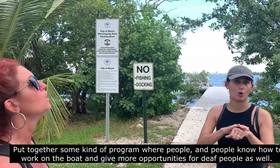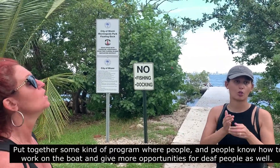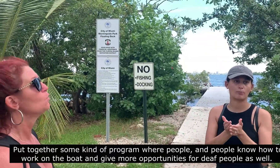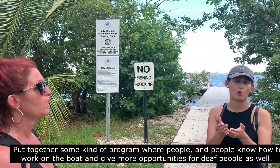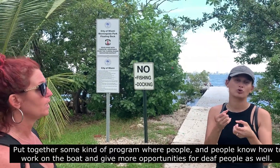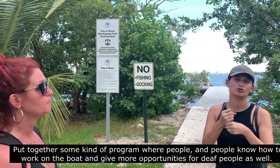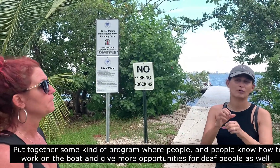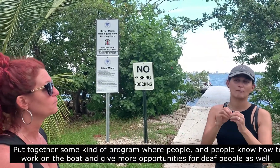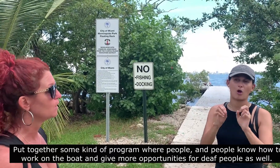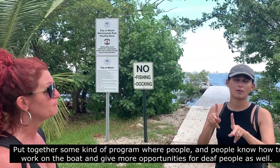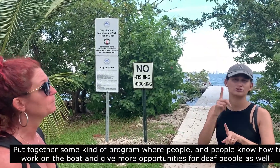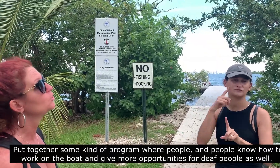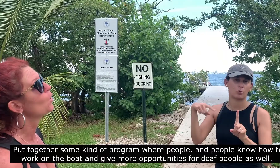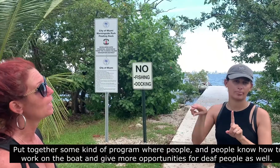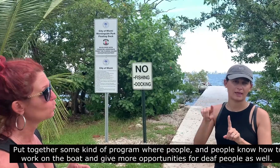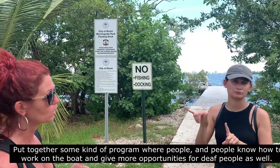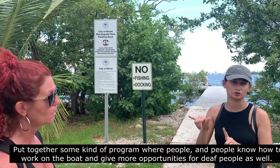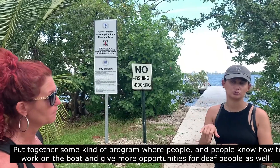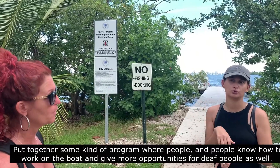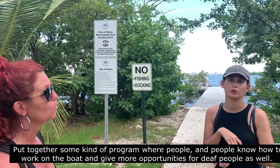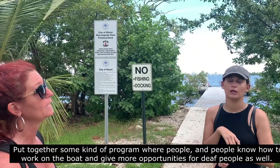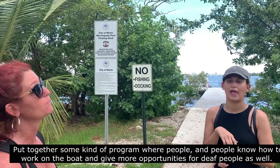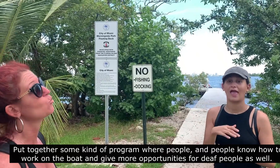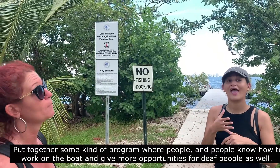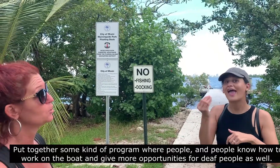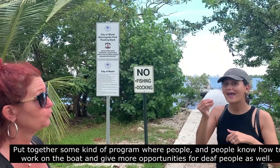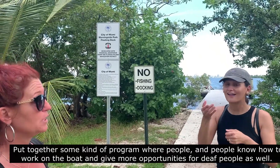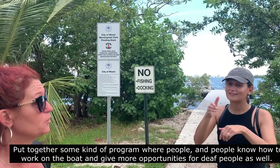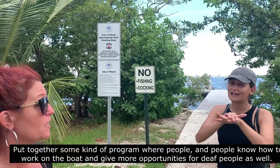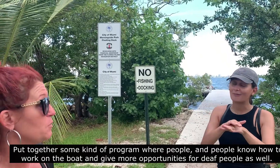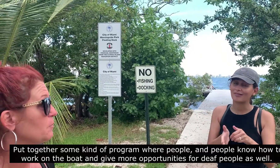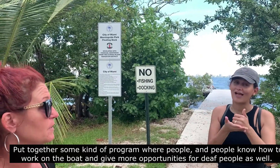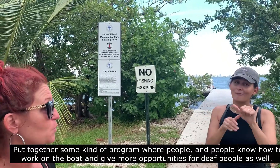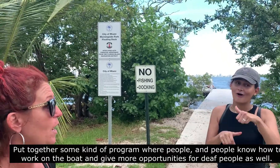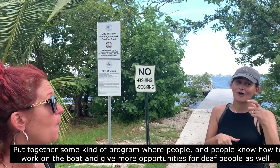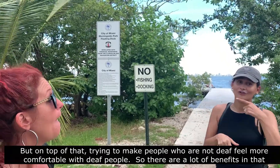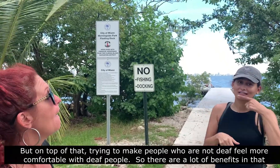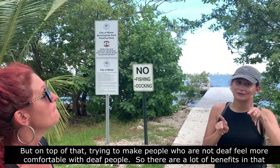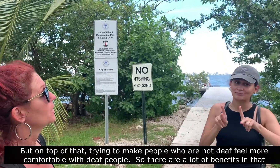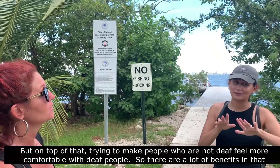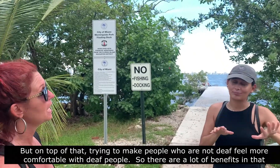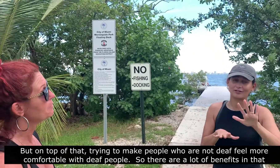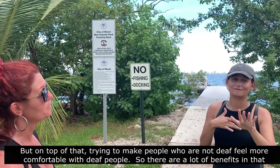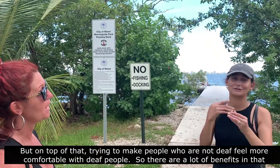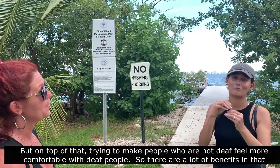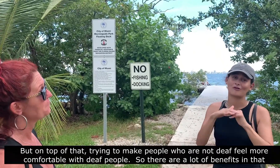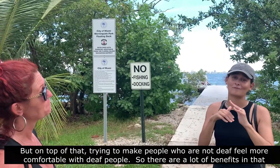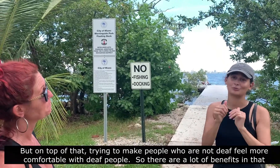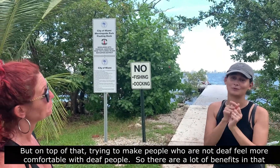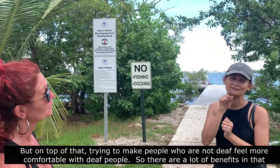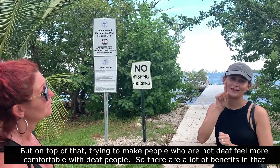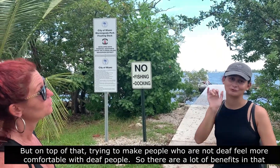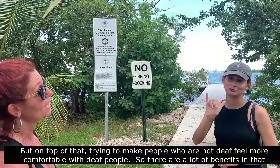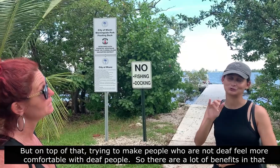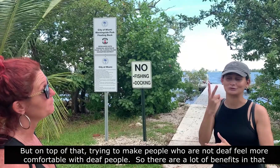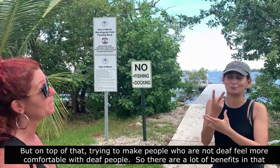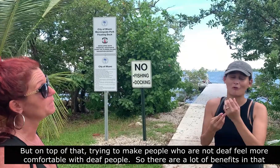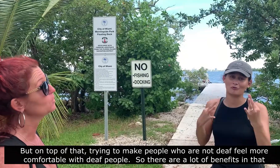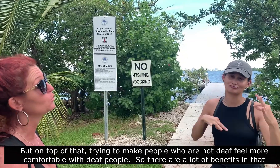where people and people know how to work on the boat and give more opportunities for deaf people as well. But on top of that, trying to make people who